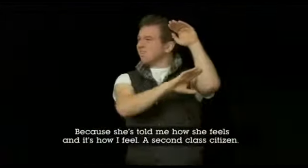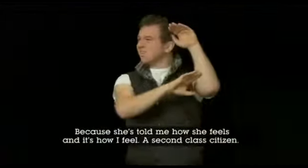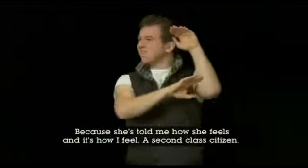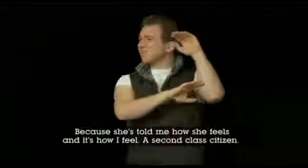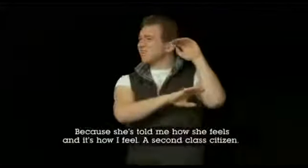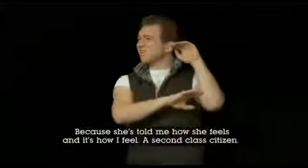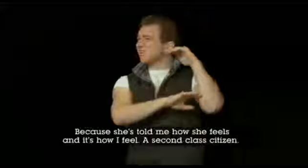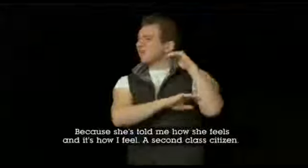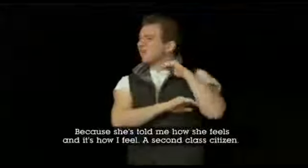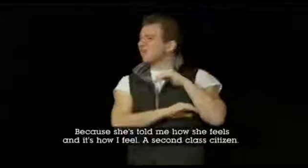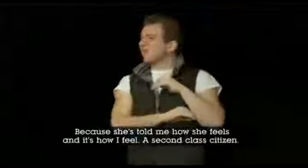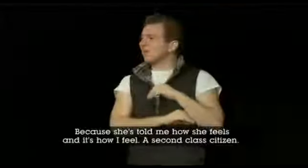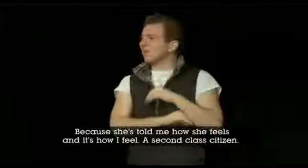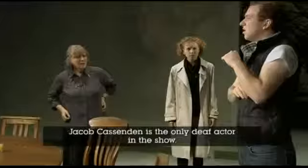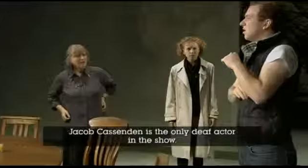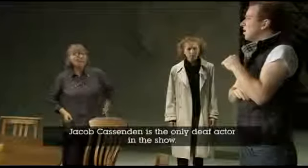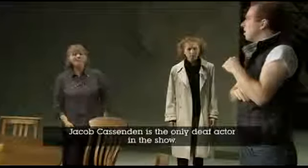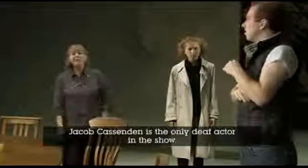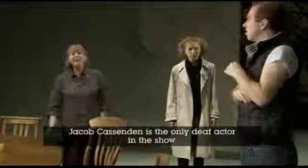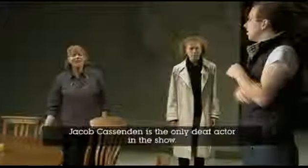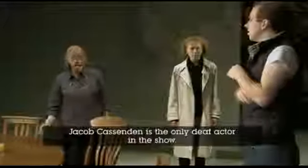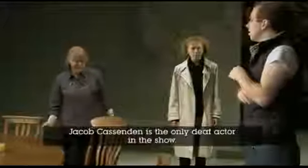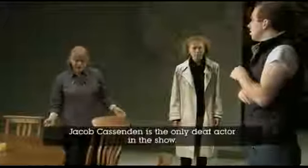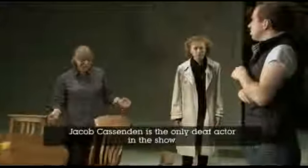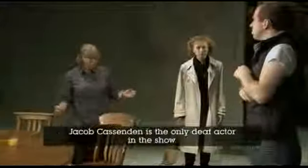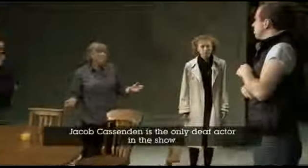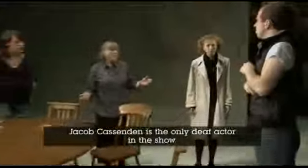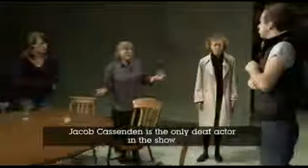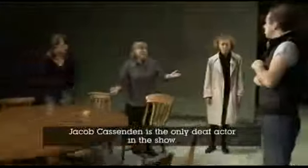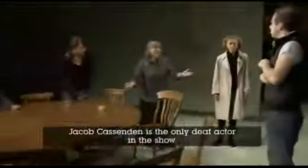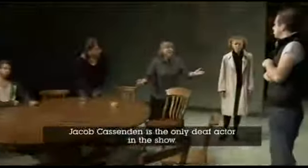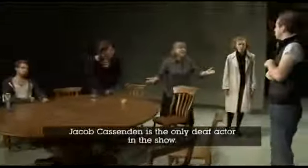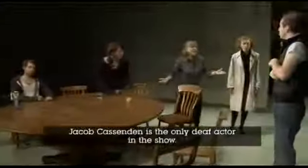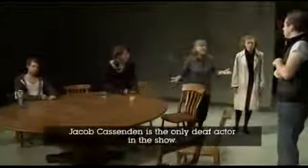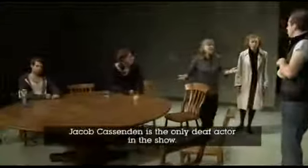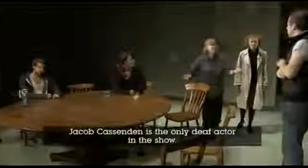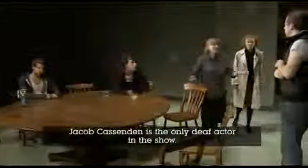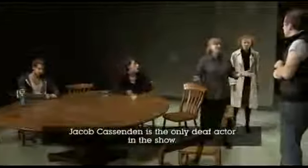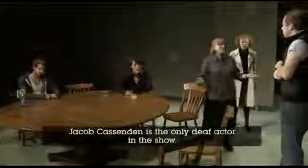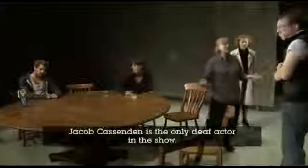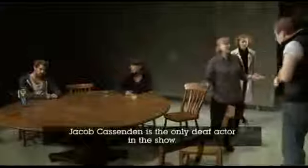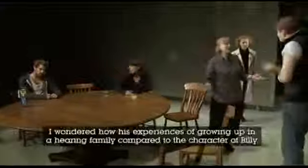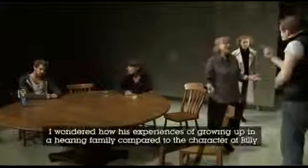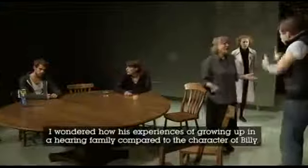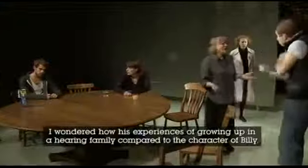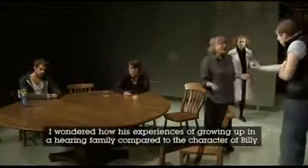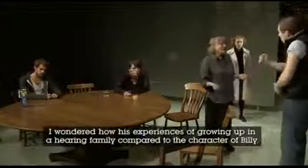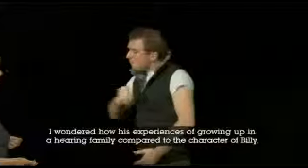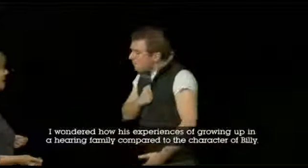A second-class citizen. Jacob occasional Zone is the only director of the show. I Dowdy had her